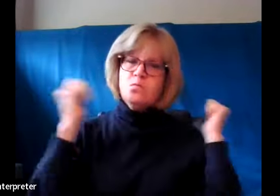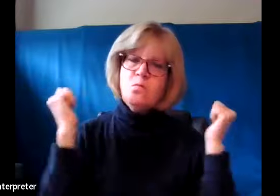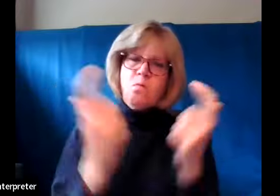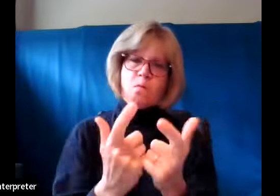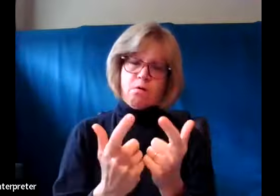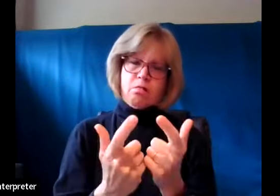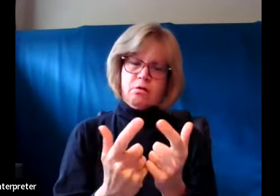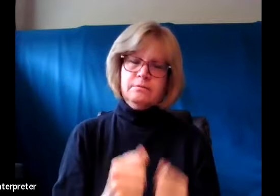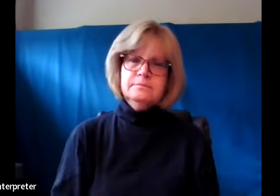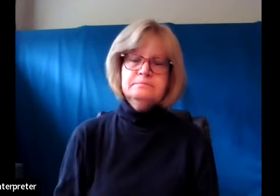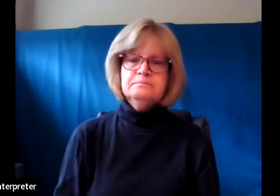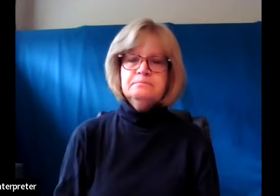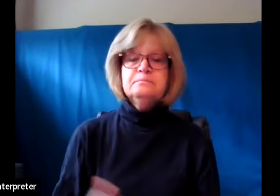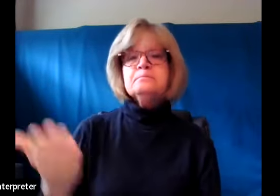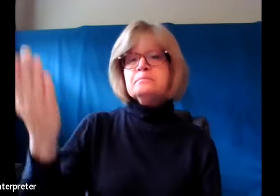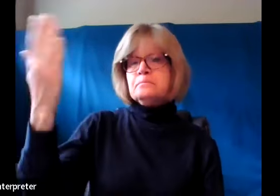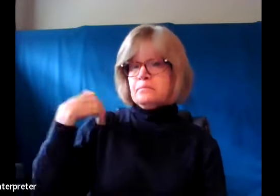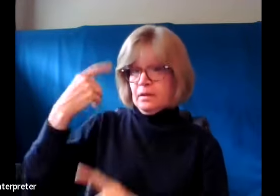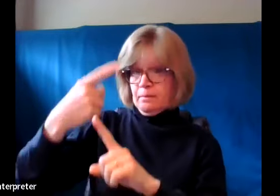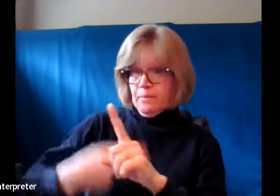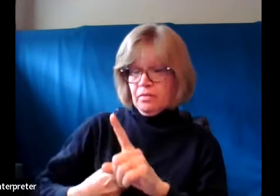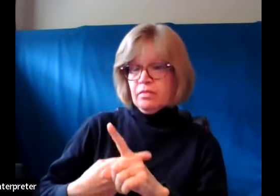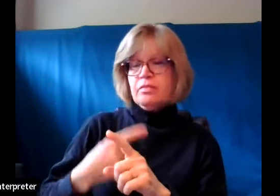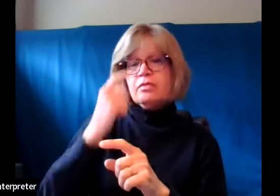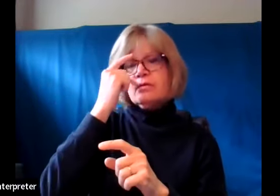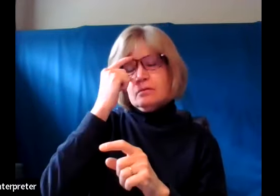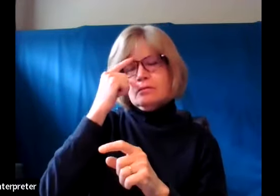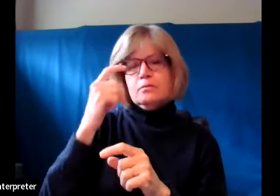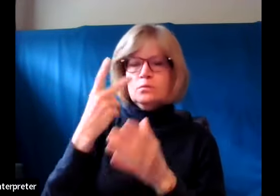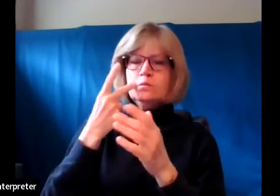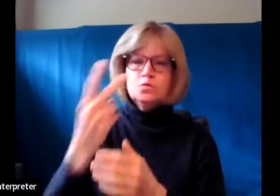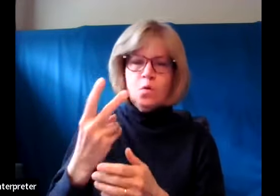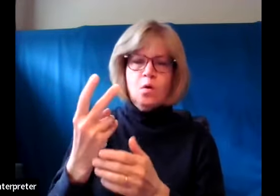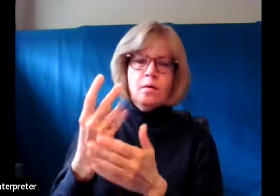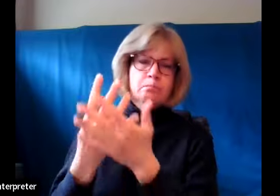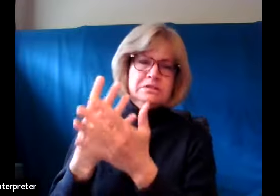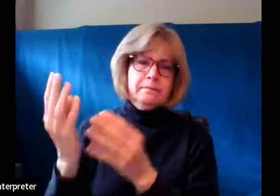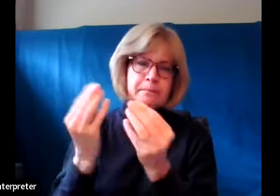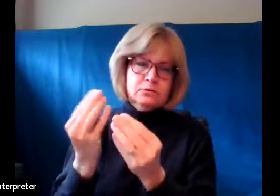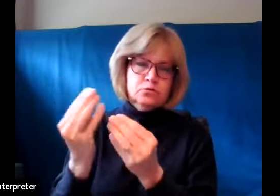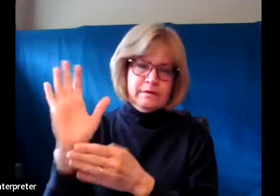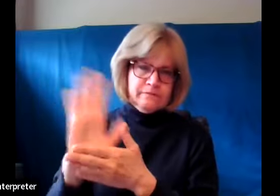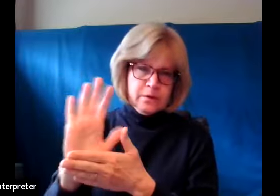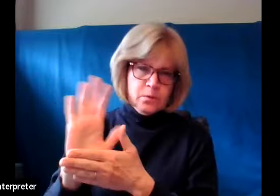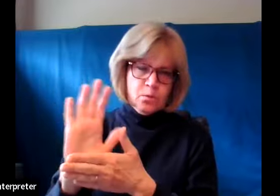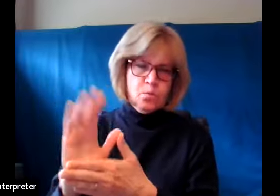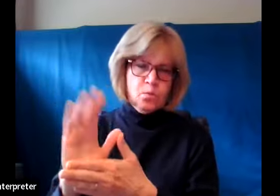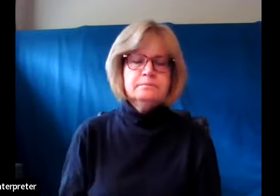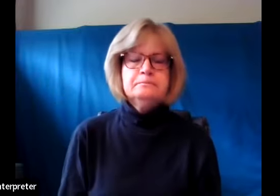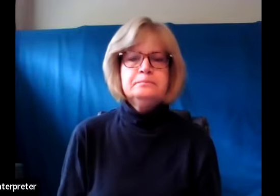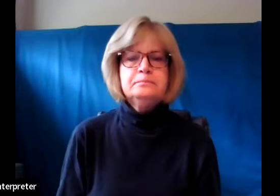reminded of last month's redemption project video that the pro prison ministry book group was watching.